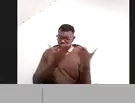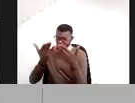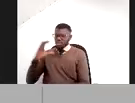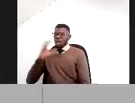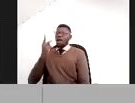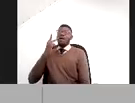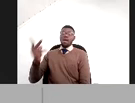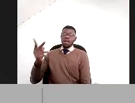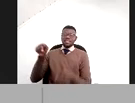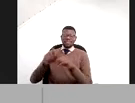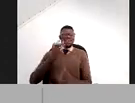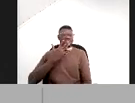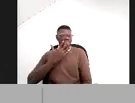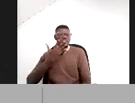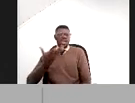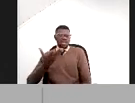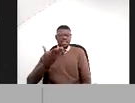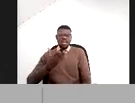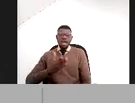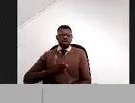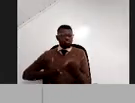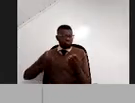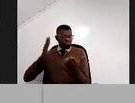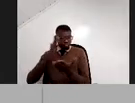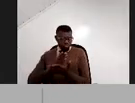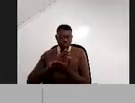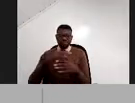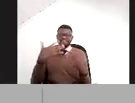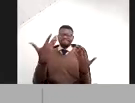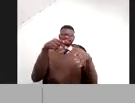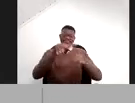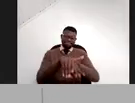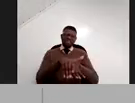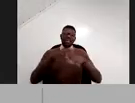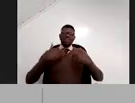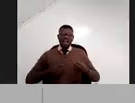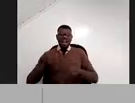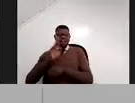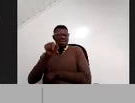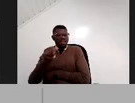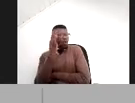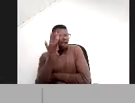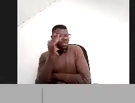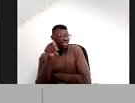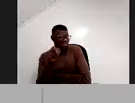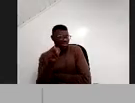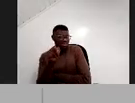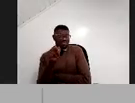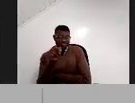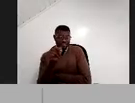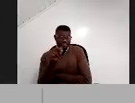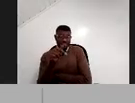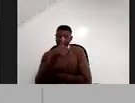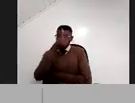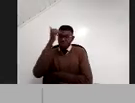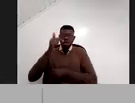flowers a real mainstream product. And why is that? It's because they also did not have